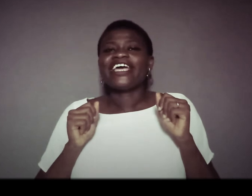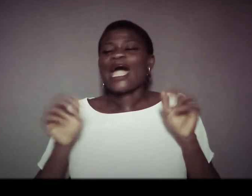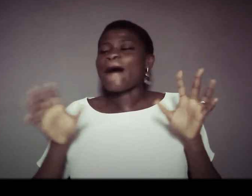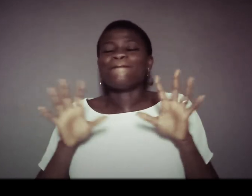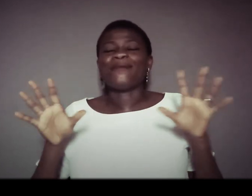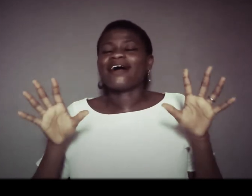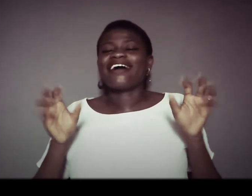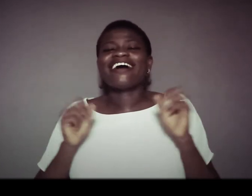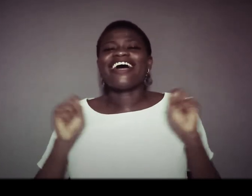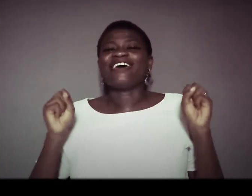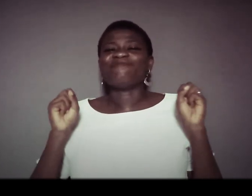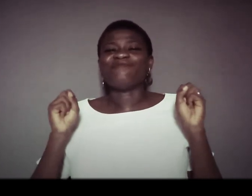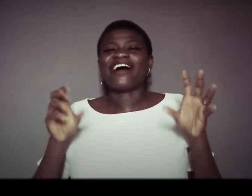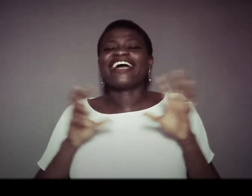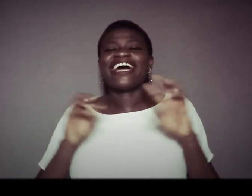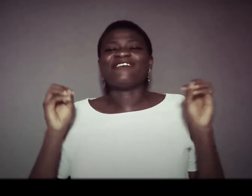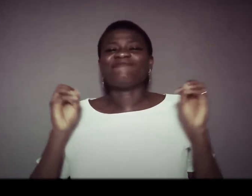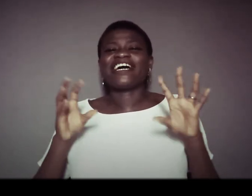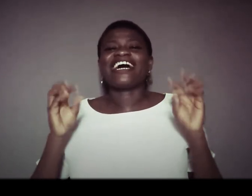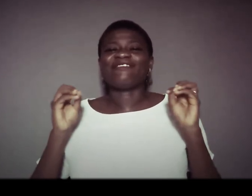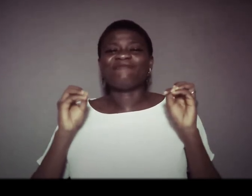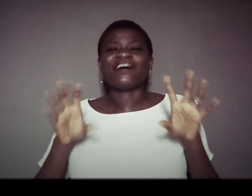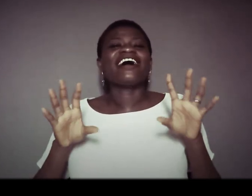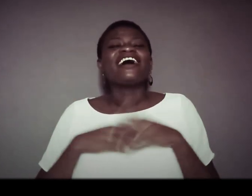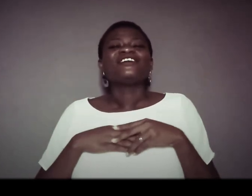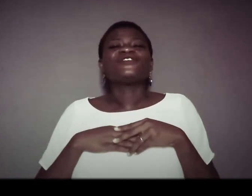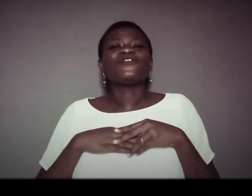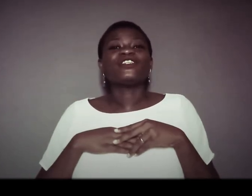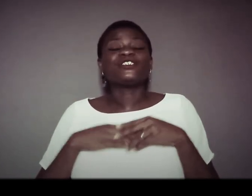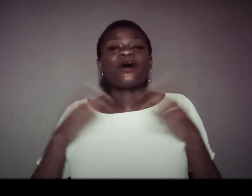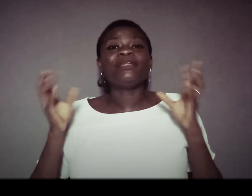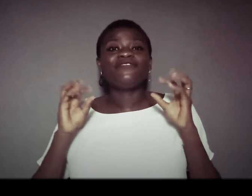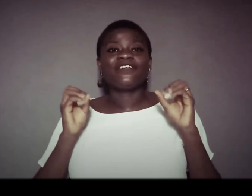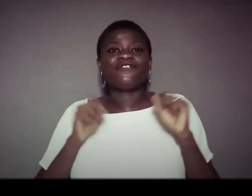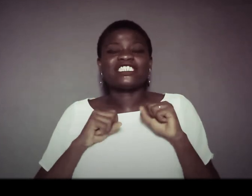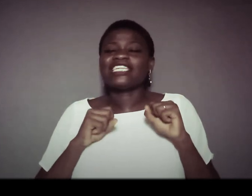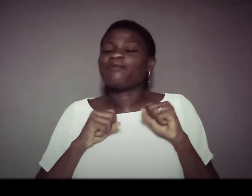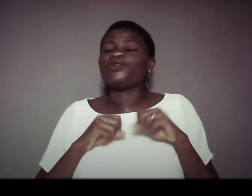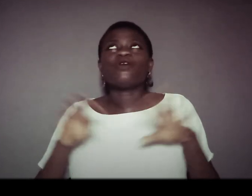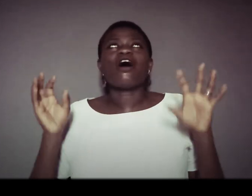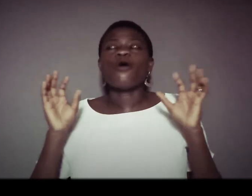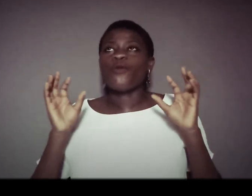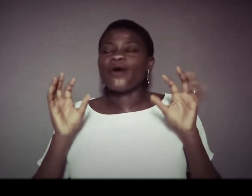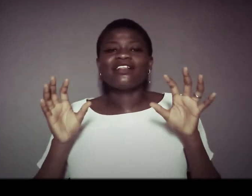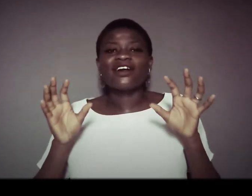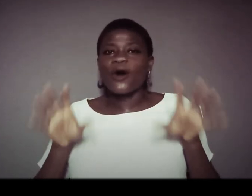i'm back and i'm back and i'm back and i'm back so for those coming in for the first time you are welcome